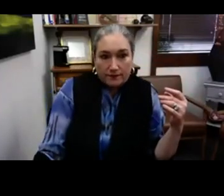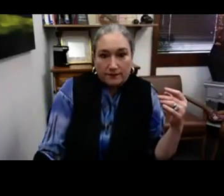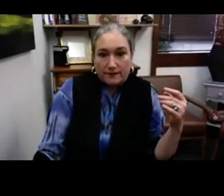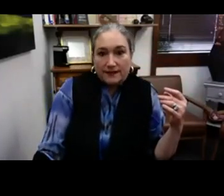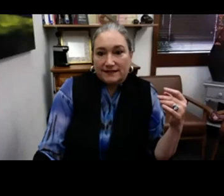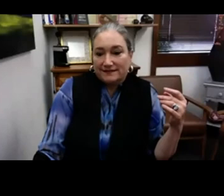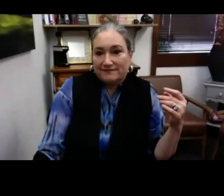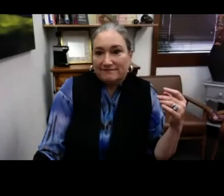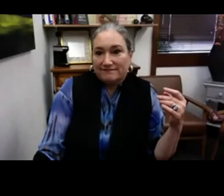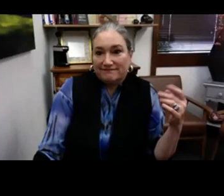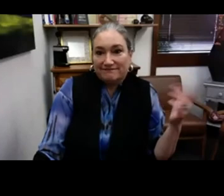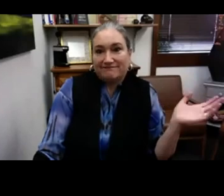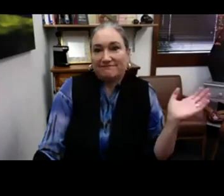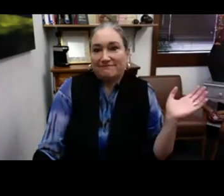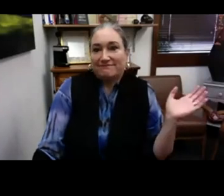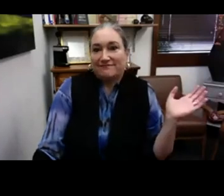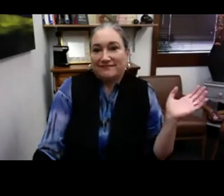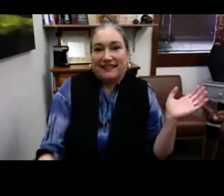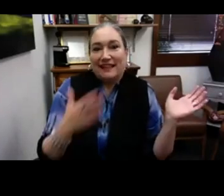number four, lead back to number one.